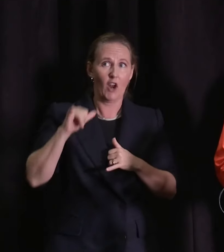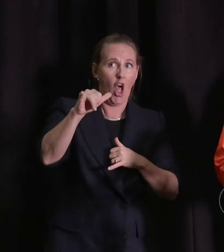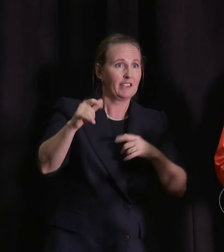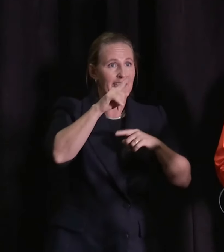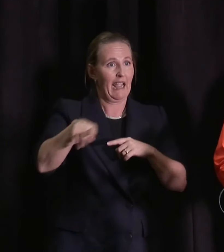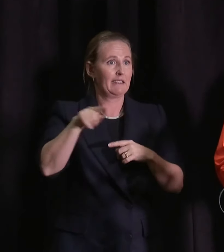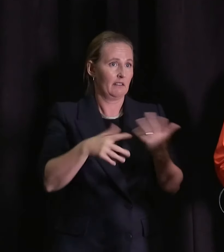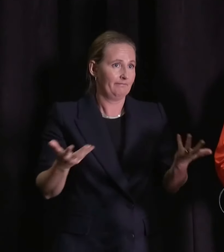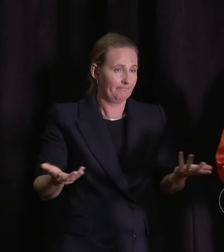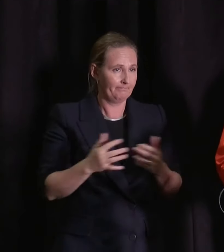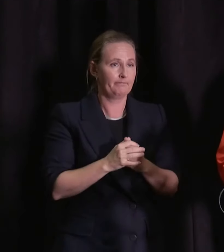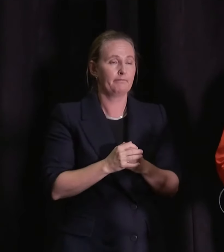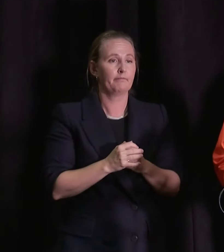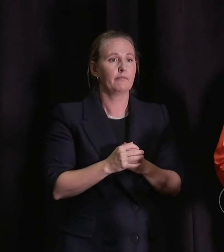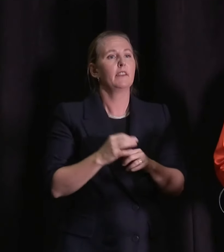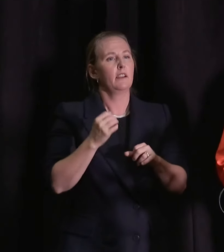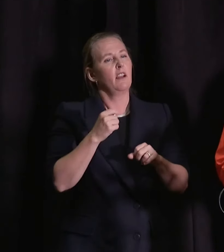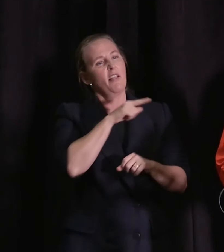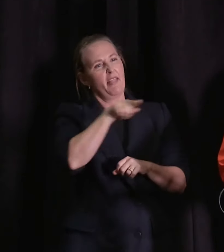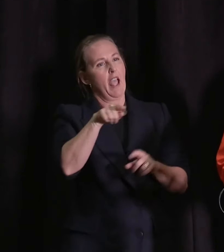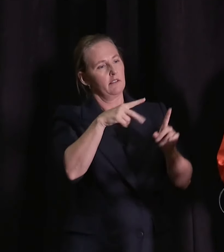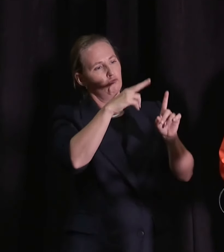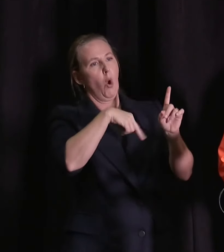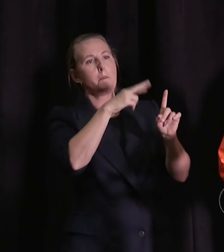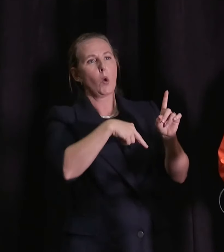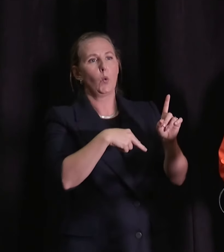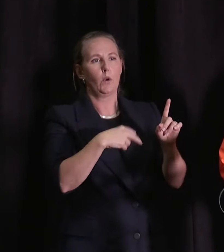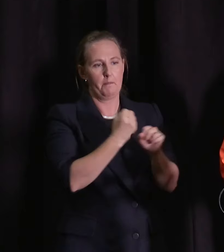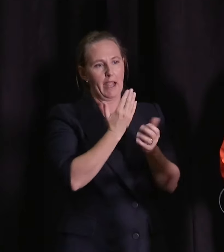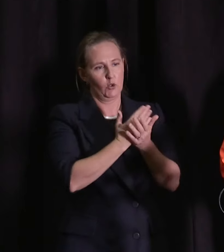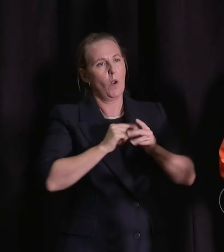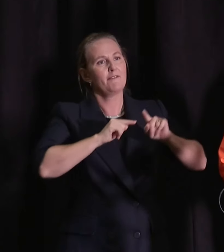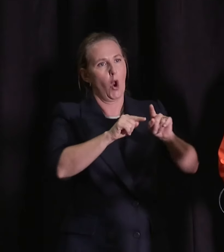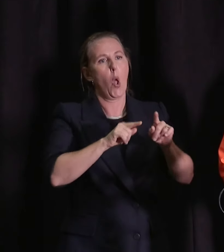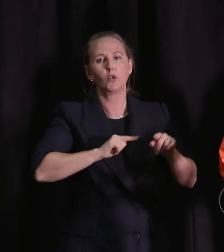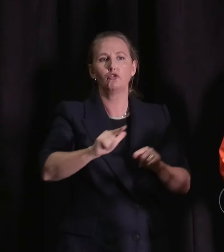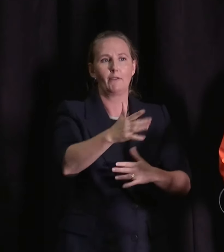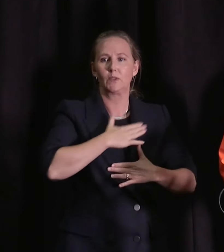leading by example in terms of following the guidance that's being issued to others.